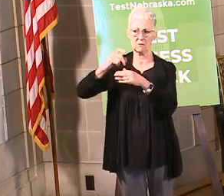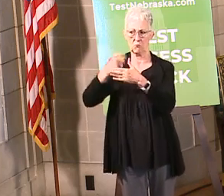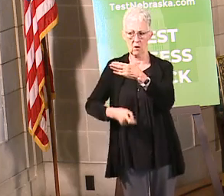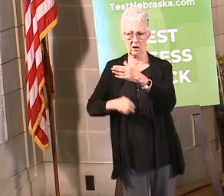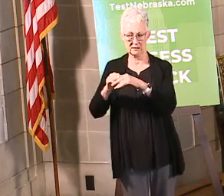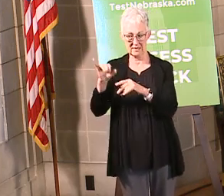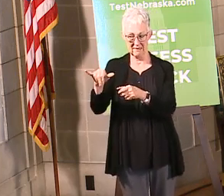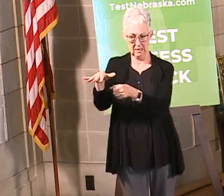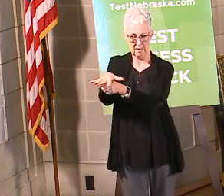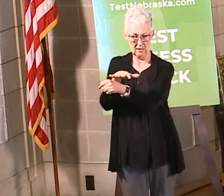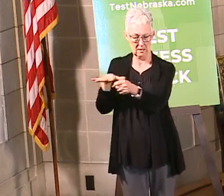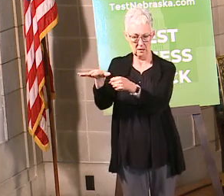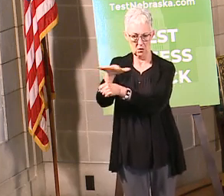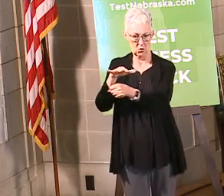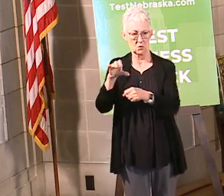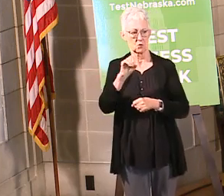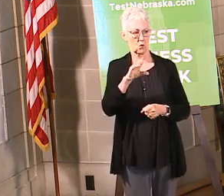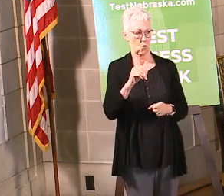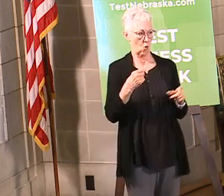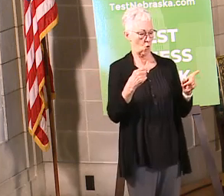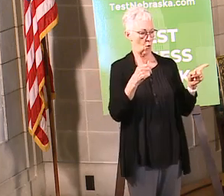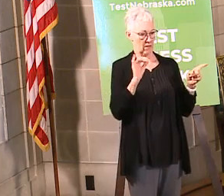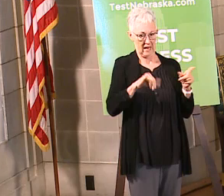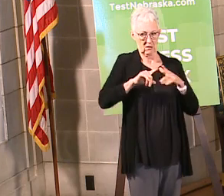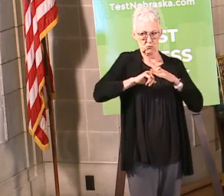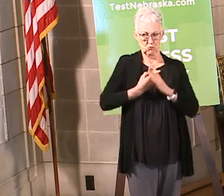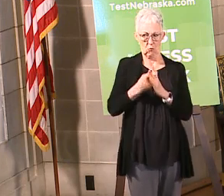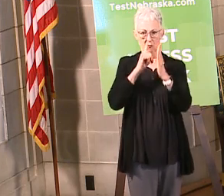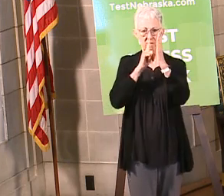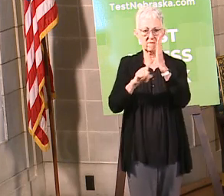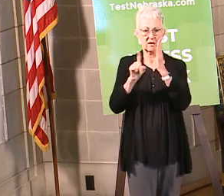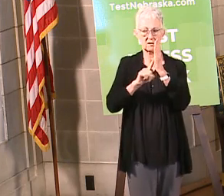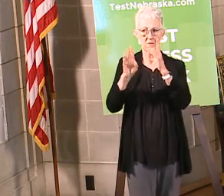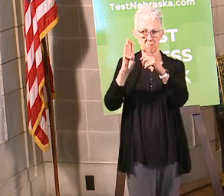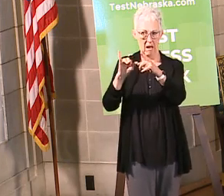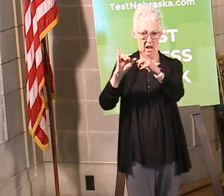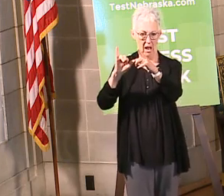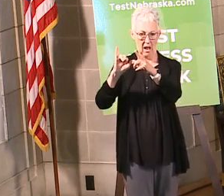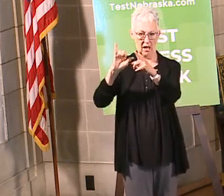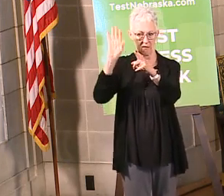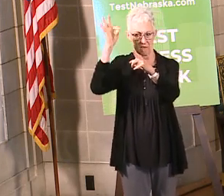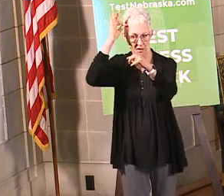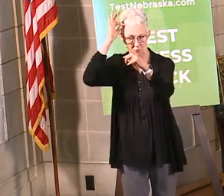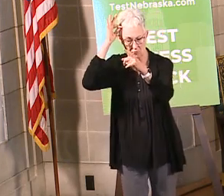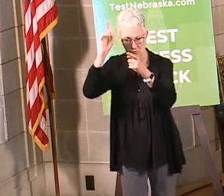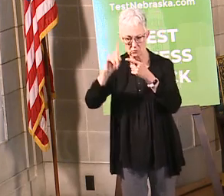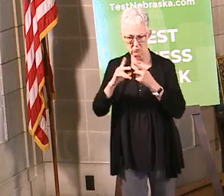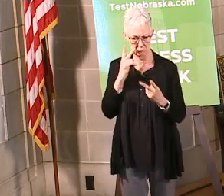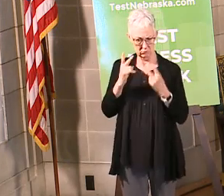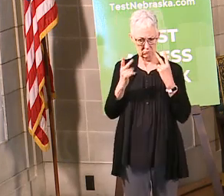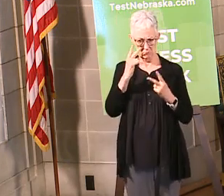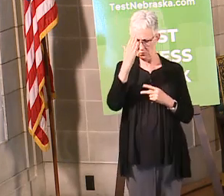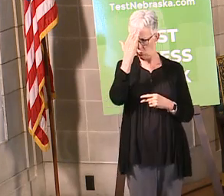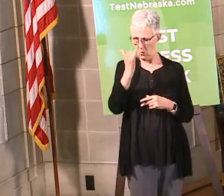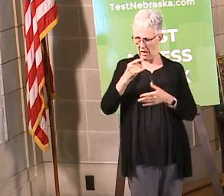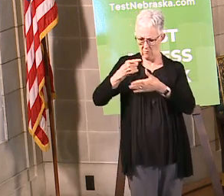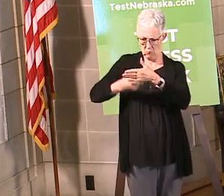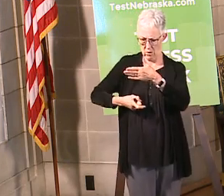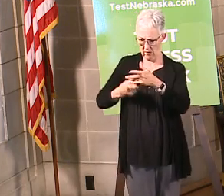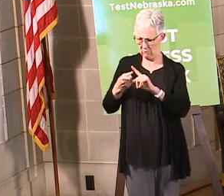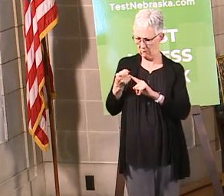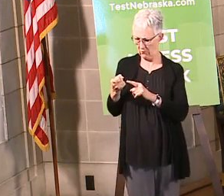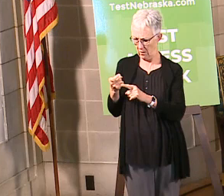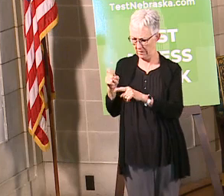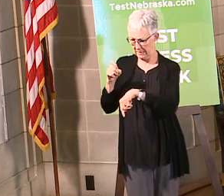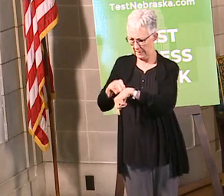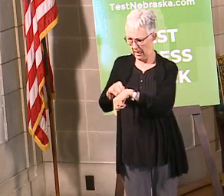beef versus what our cattle producers were getting for it and so forth. And also our Attorney General has requested with, I believe, 10